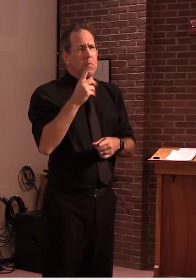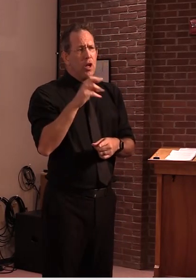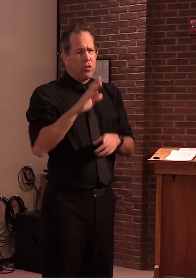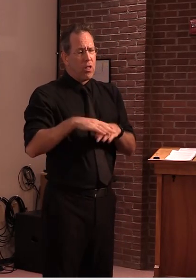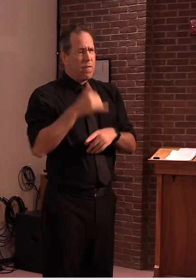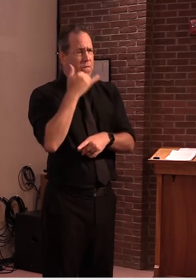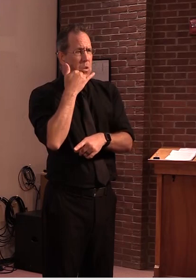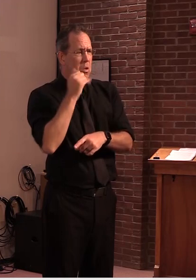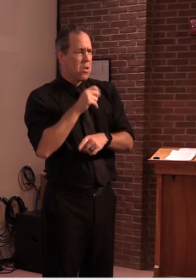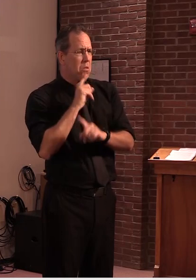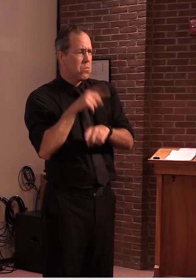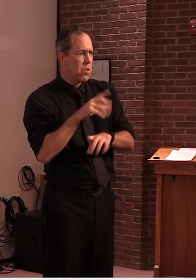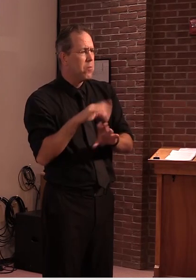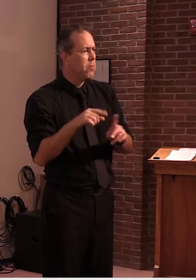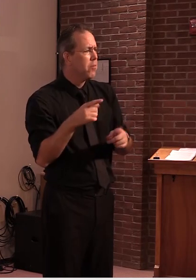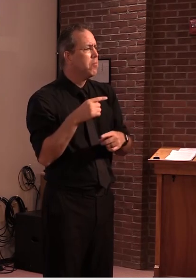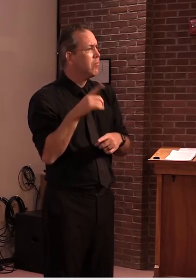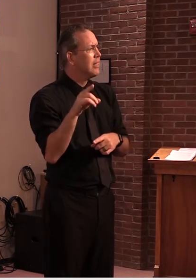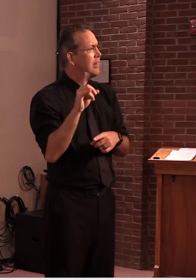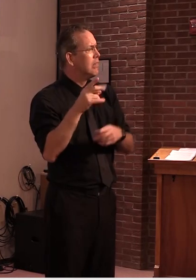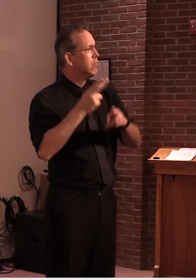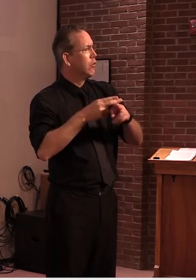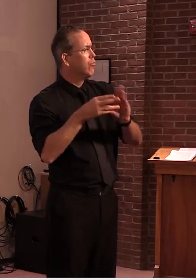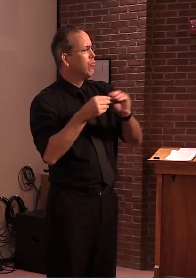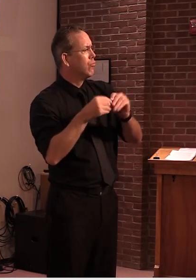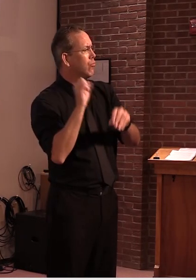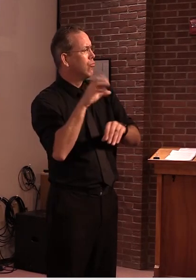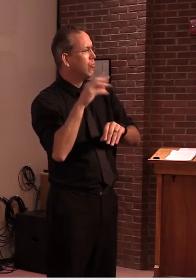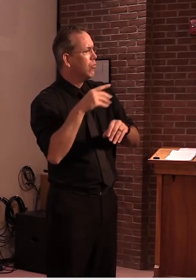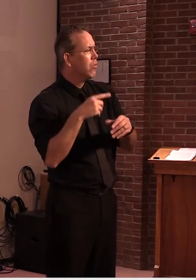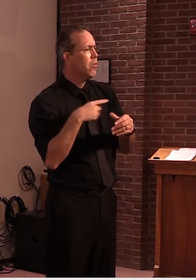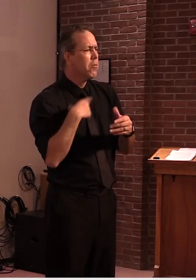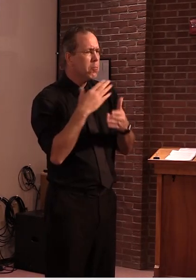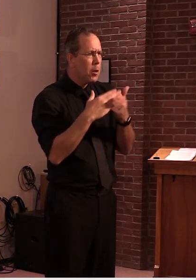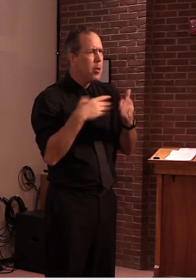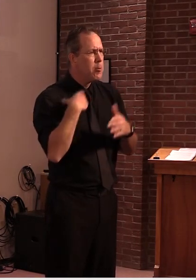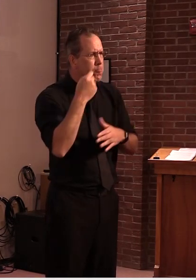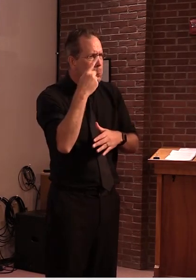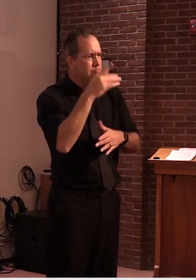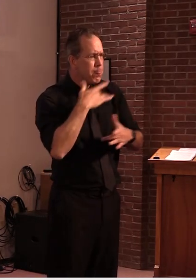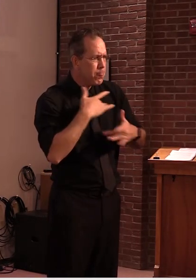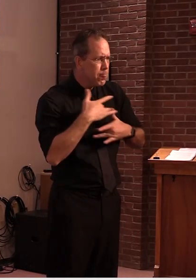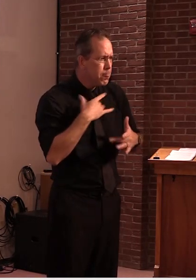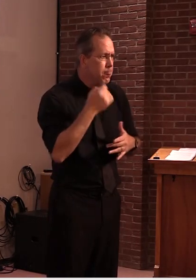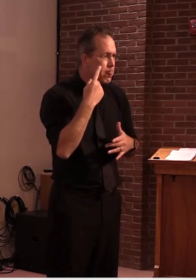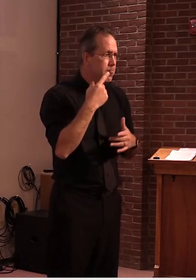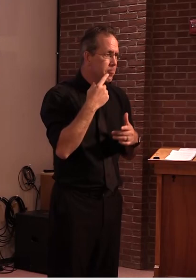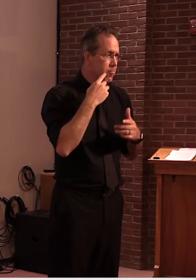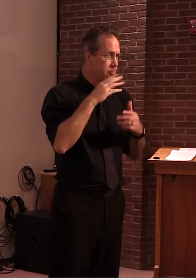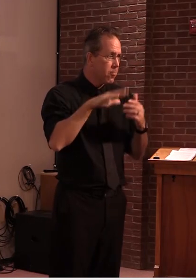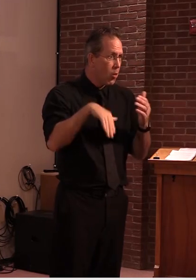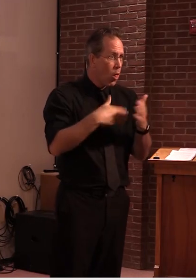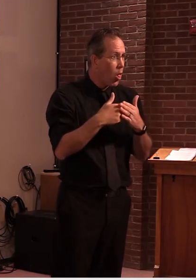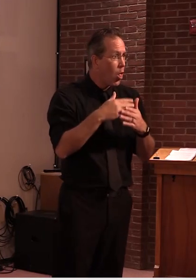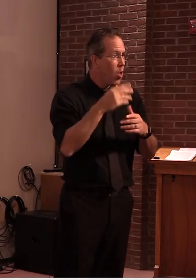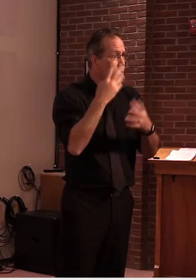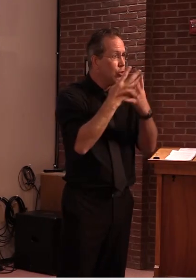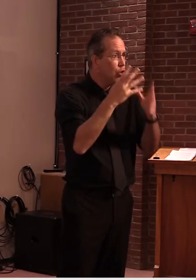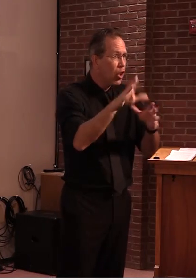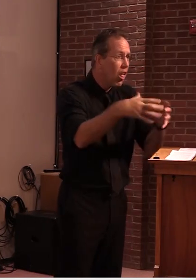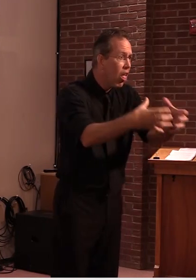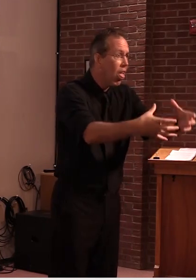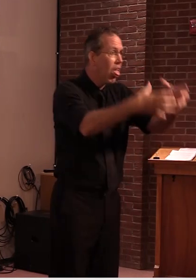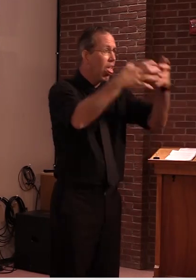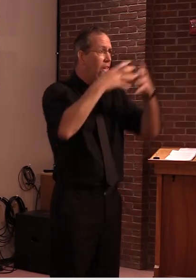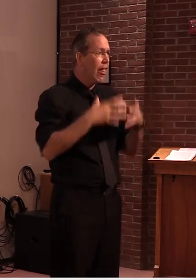before in terms of the difficulty of trying to bring back uh those prisoners in Mississippi during a pandemic especially